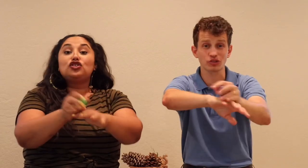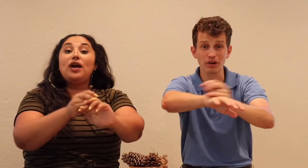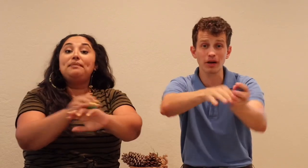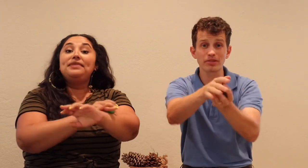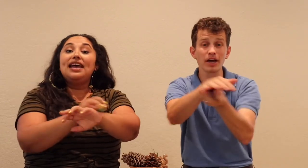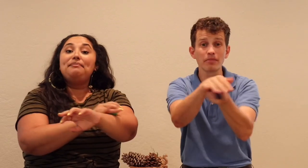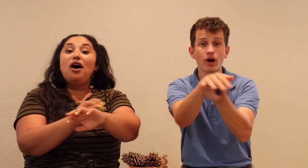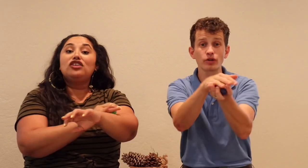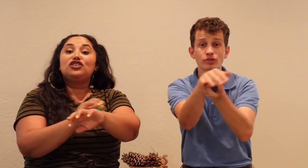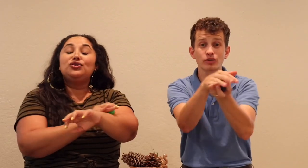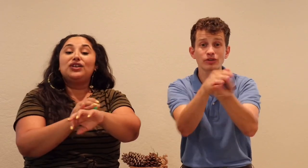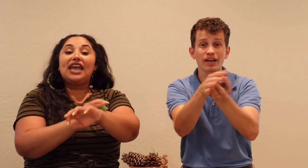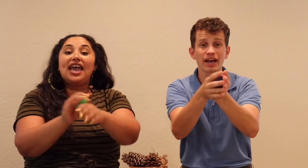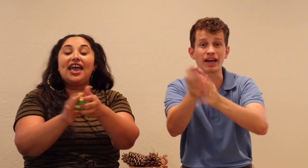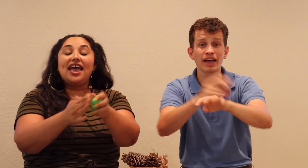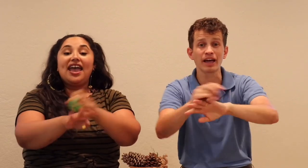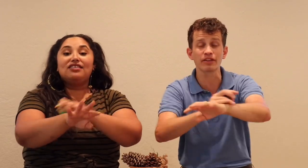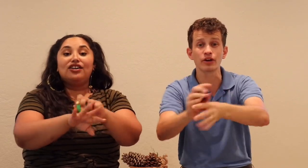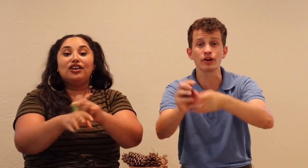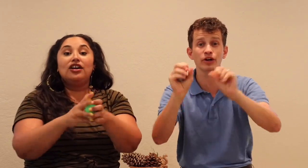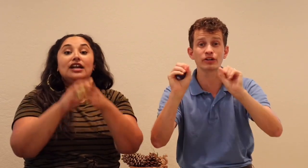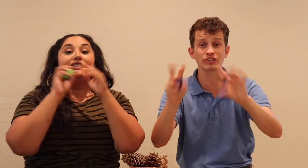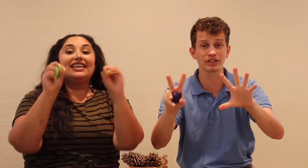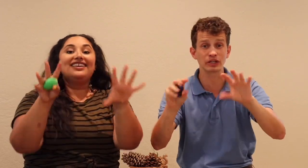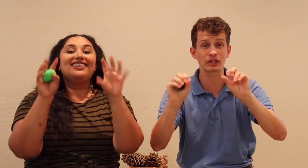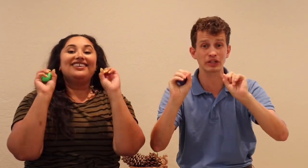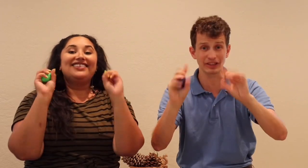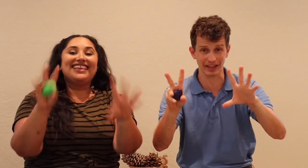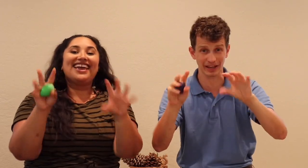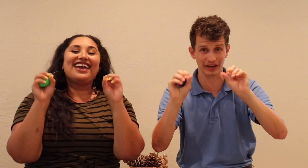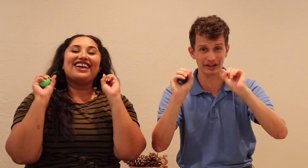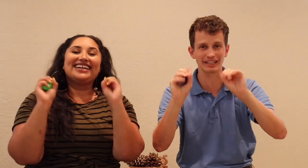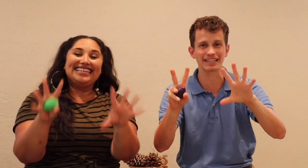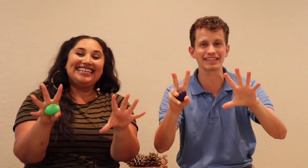Scrub them all together. Till they're clean.